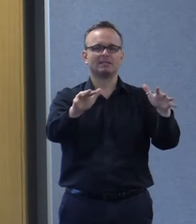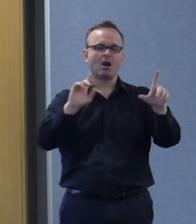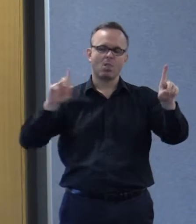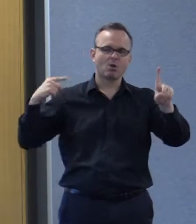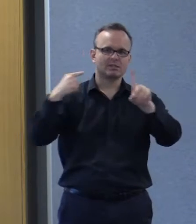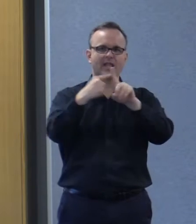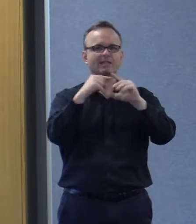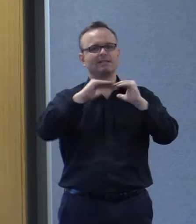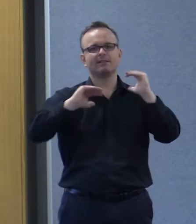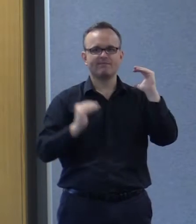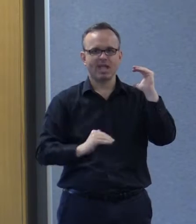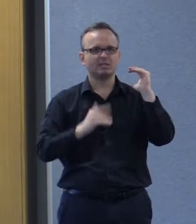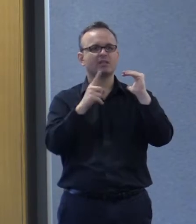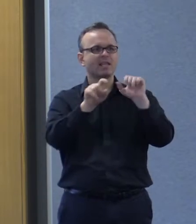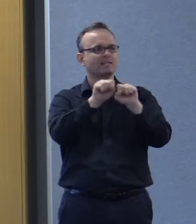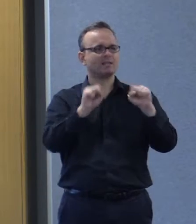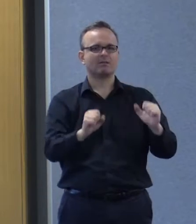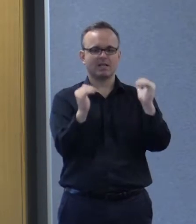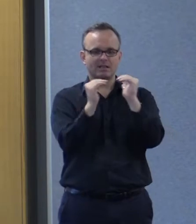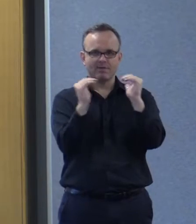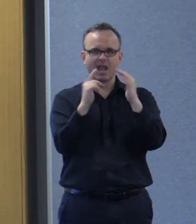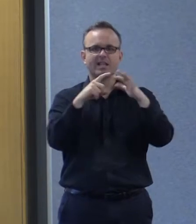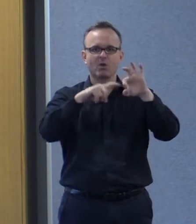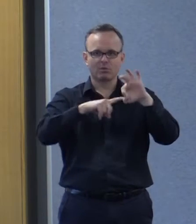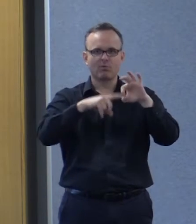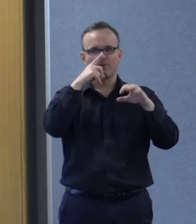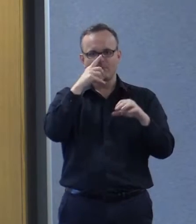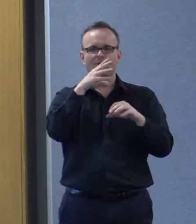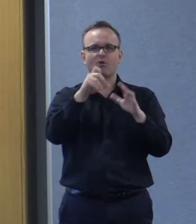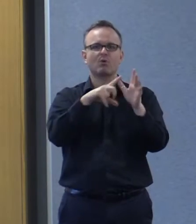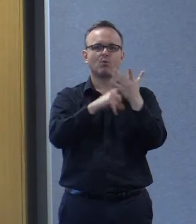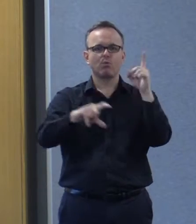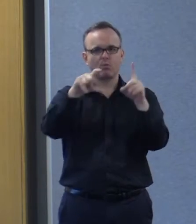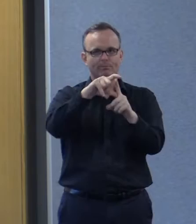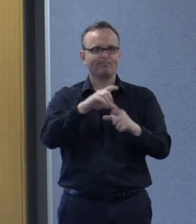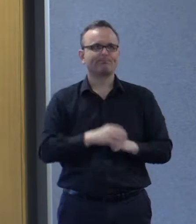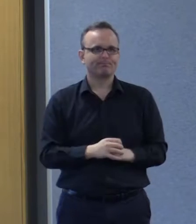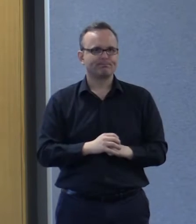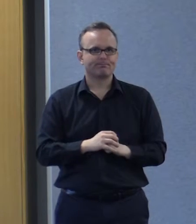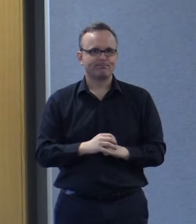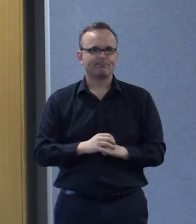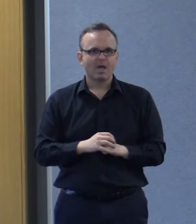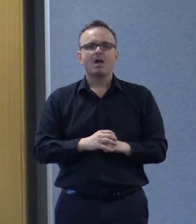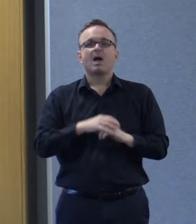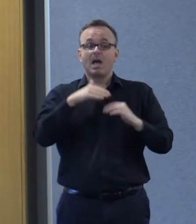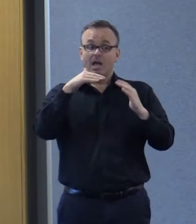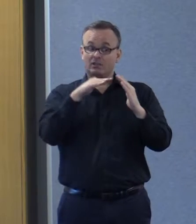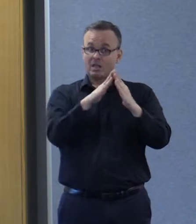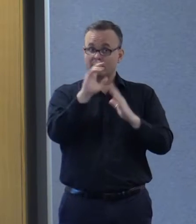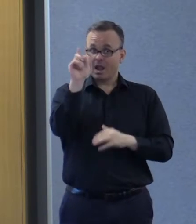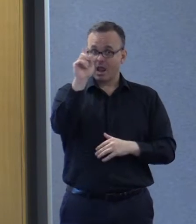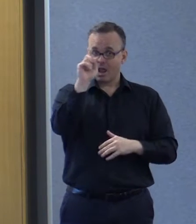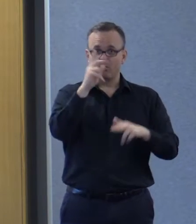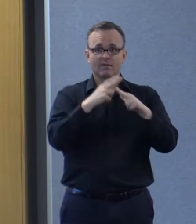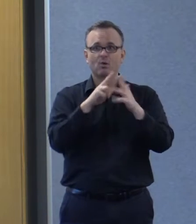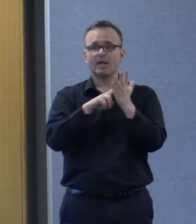and a system that is fair and equitable for people from culturally and linguistically diverse backgrounds. The challenge now of course